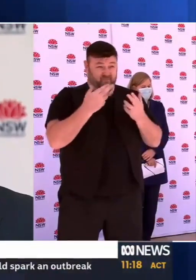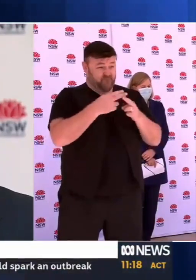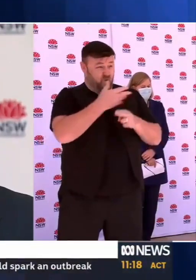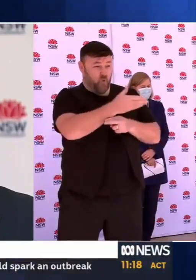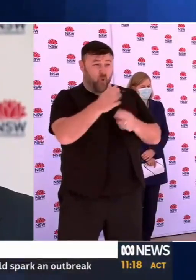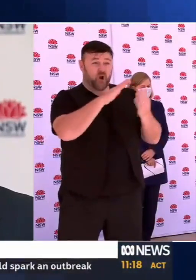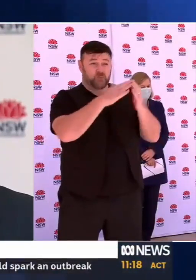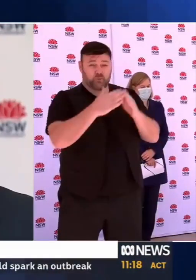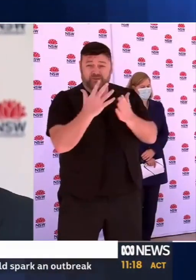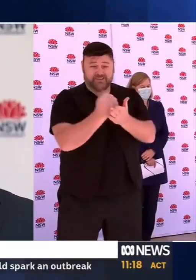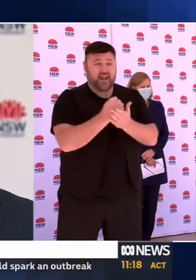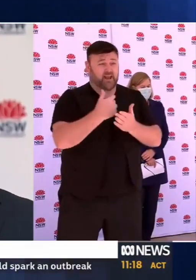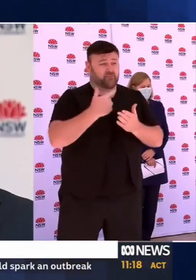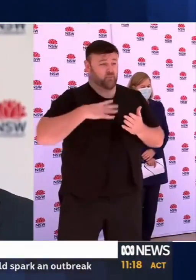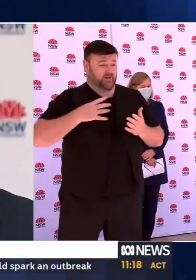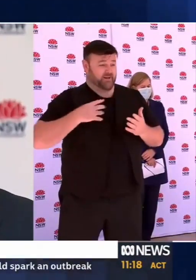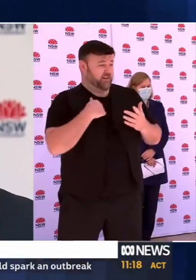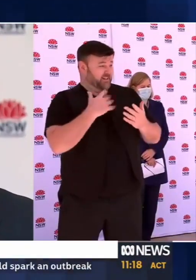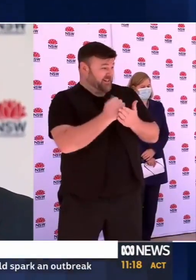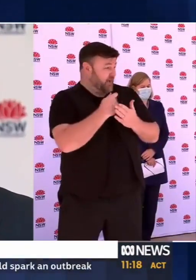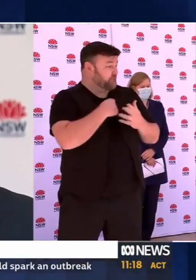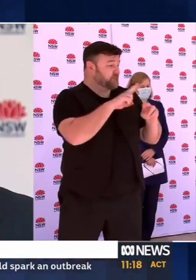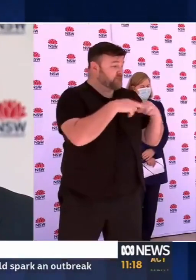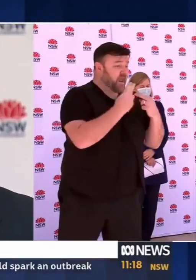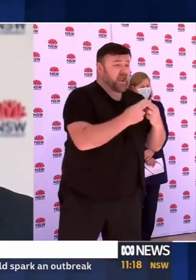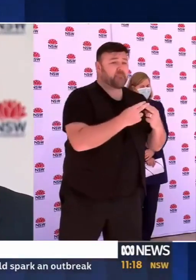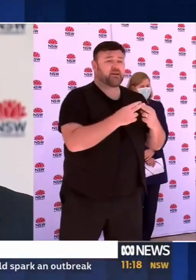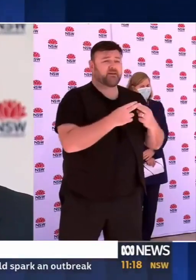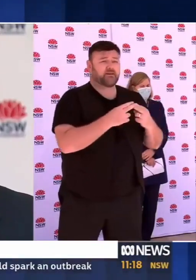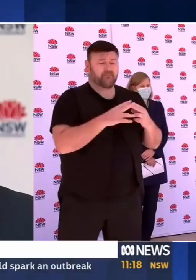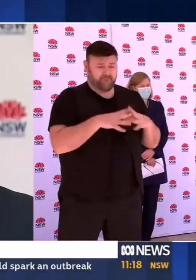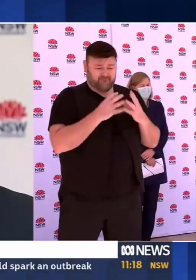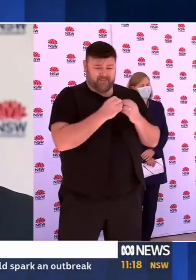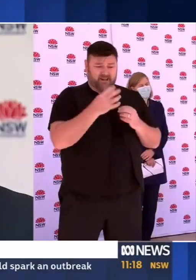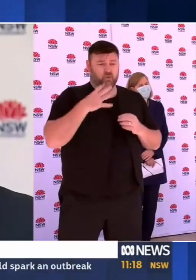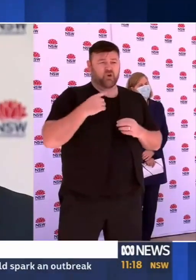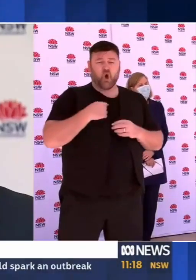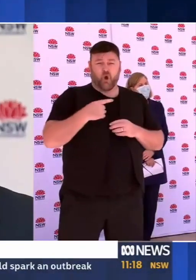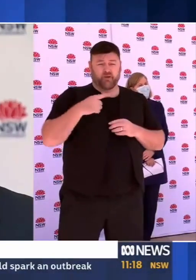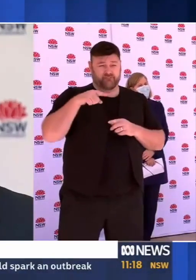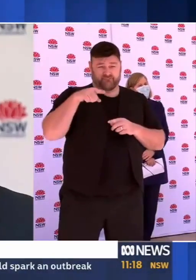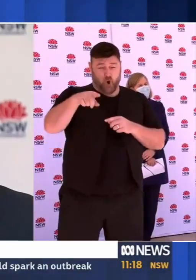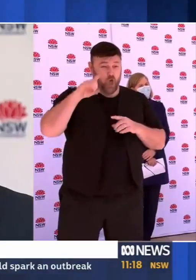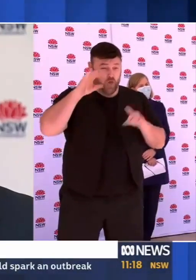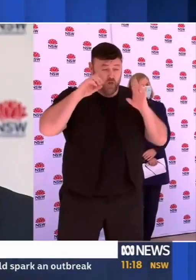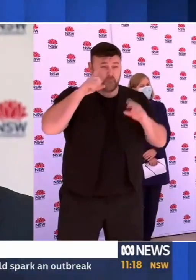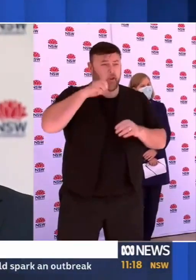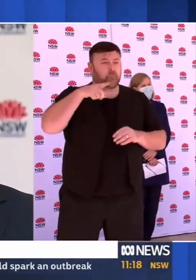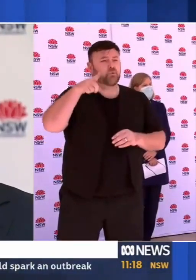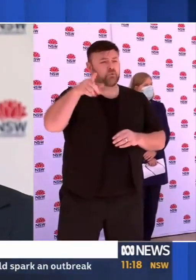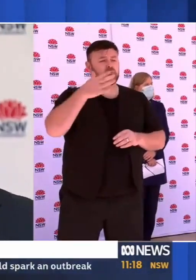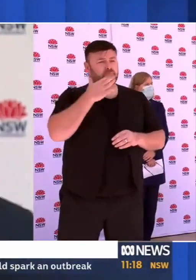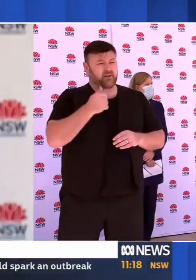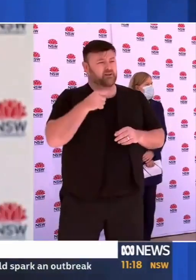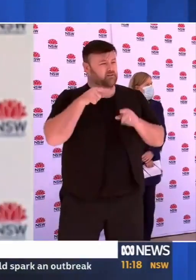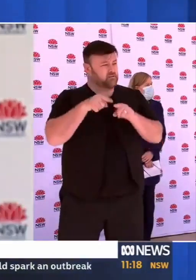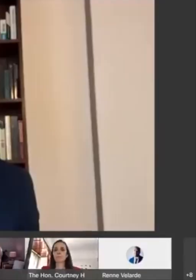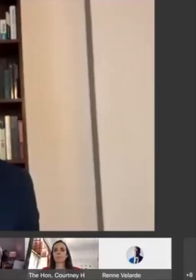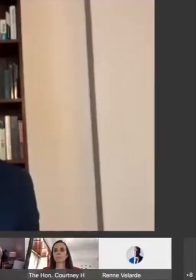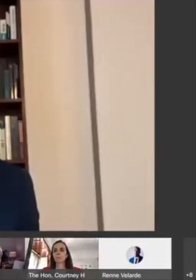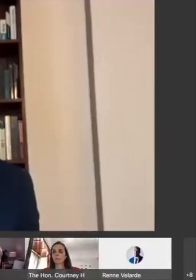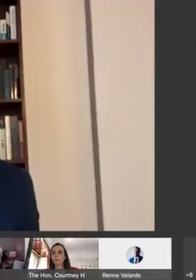to the community more broadly. We owe this to our families. Wear a mask and don't get caught up in the wacko views that some are expressing.